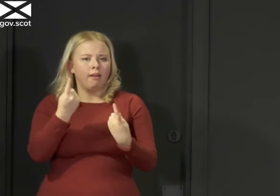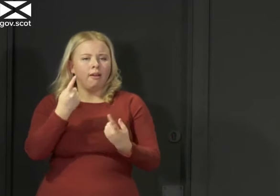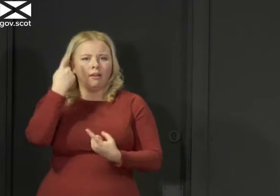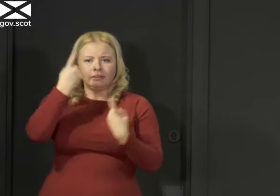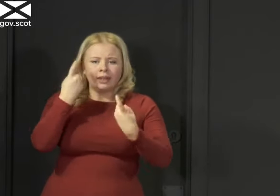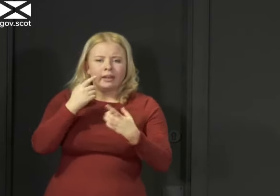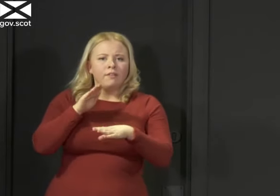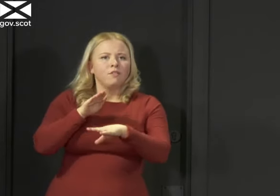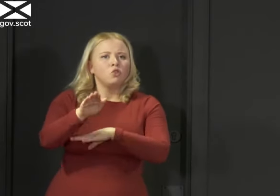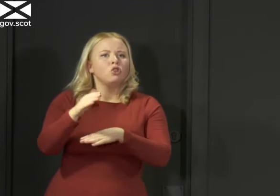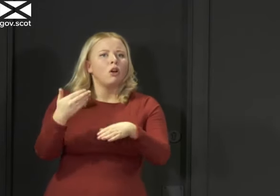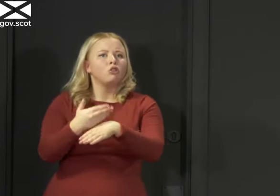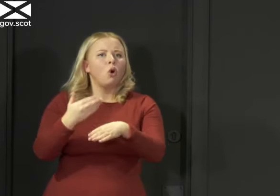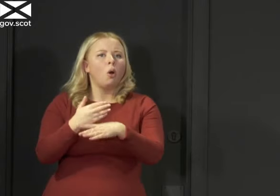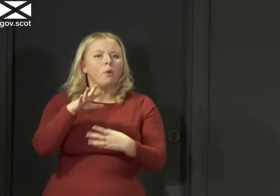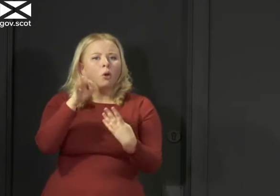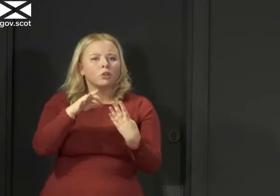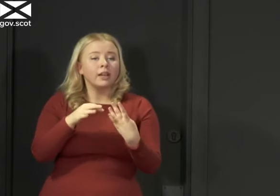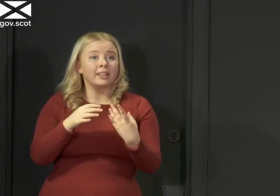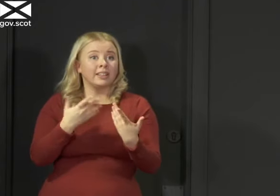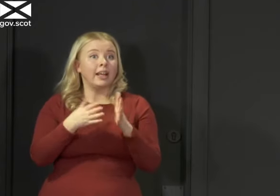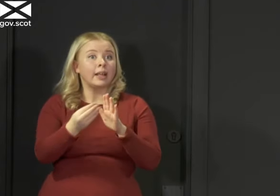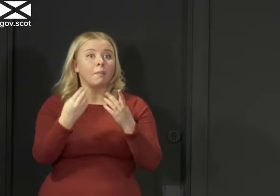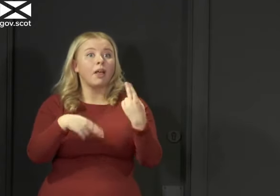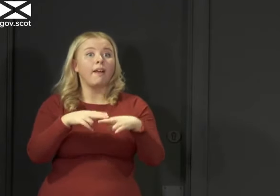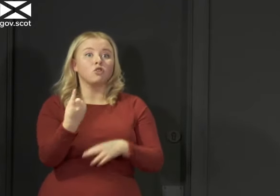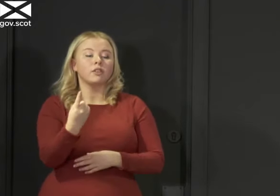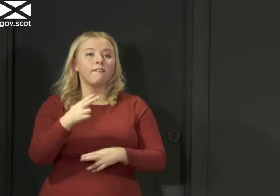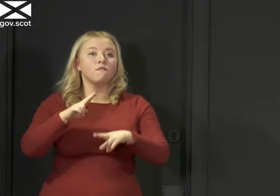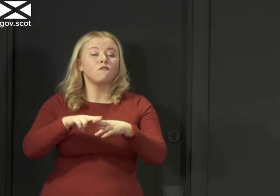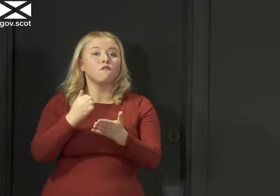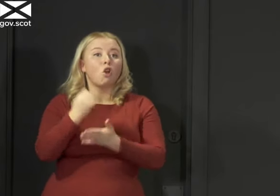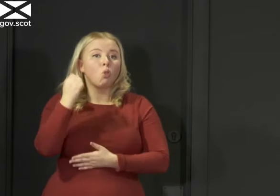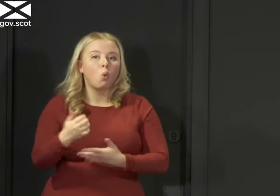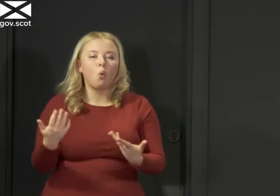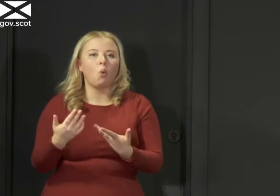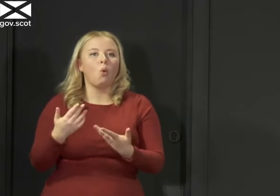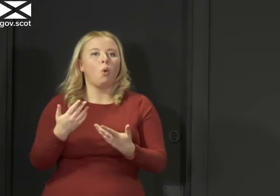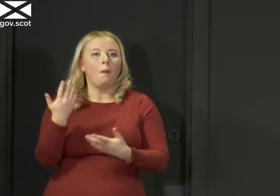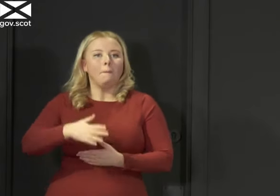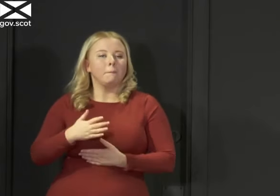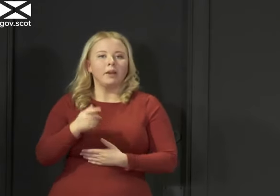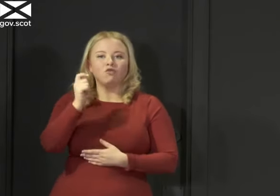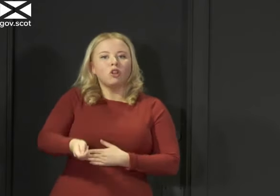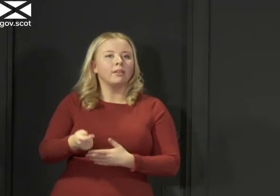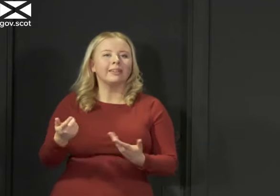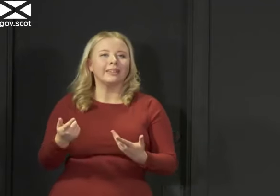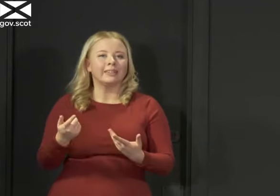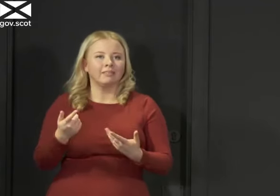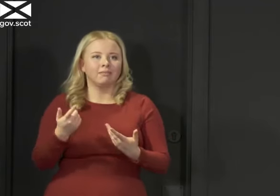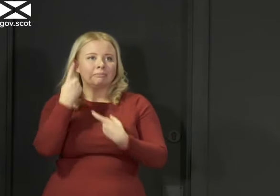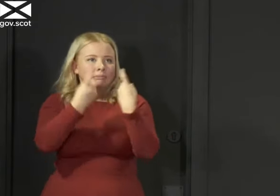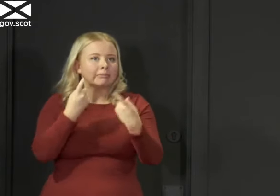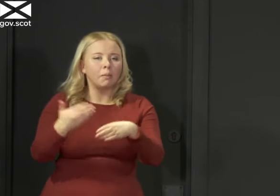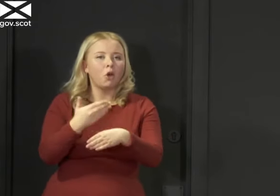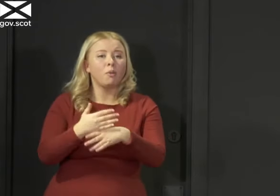job and career options. For example, if you're currently on furlough, if you've been made redundant and are seeking employment, or if you're